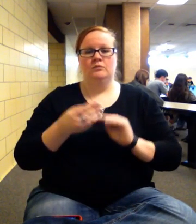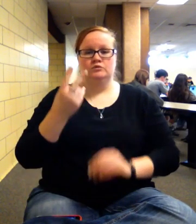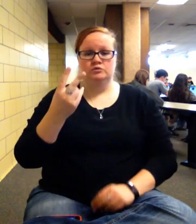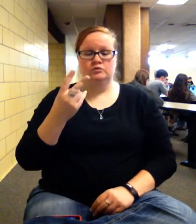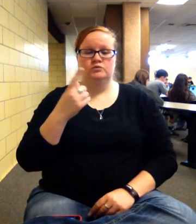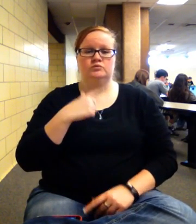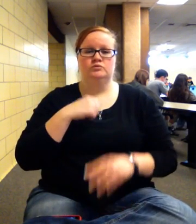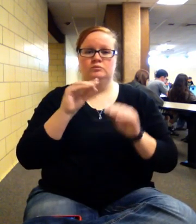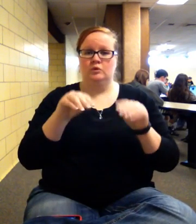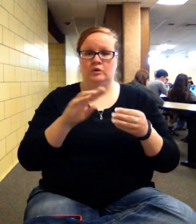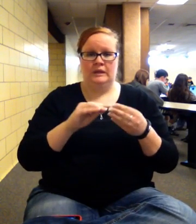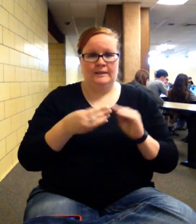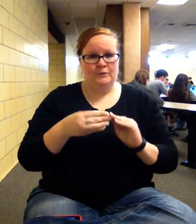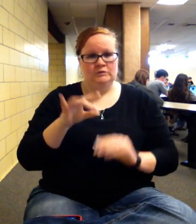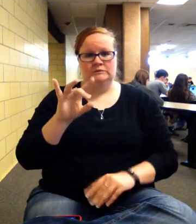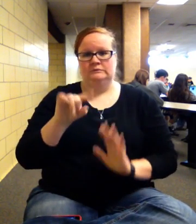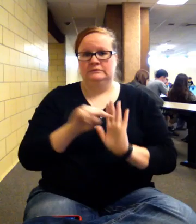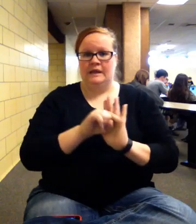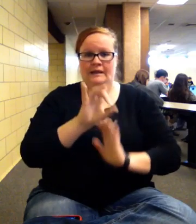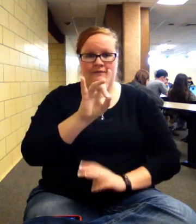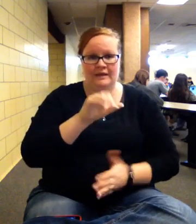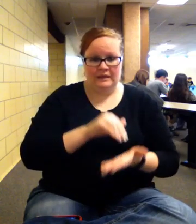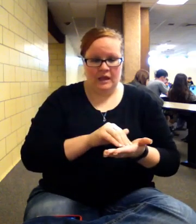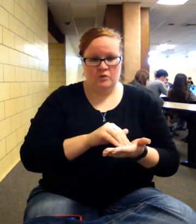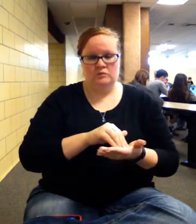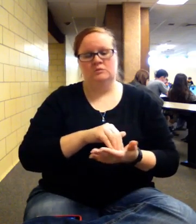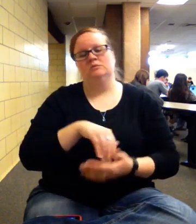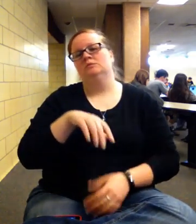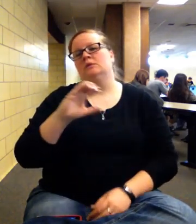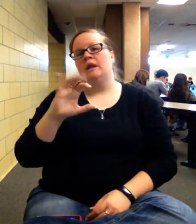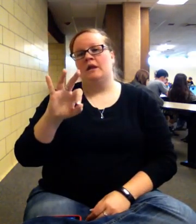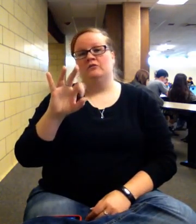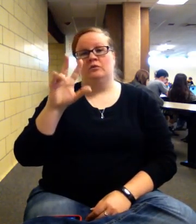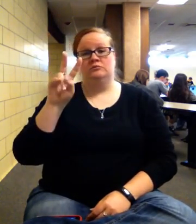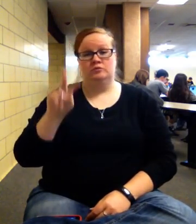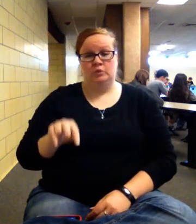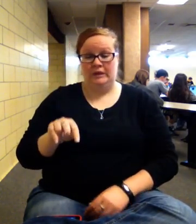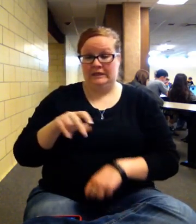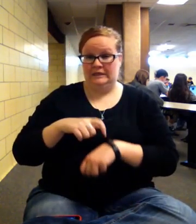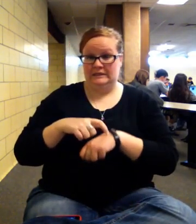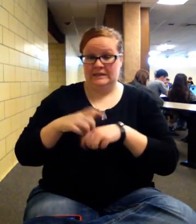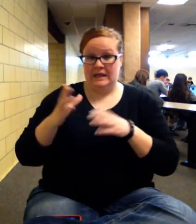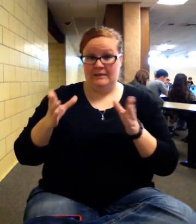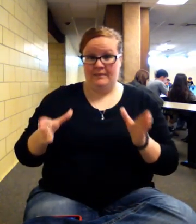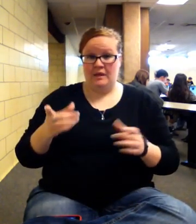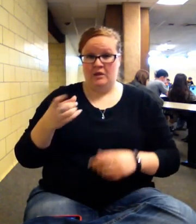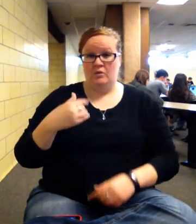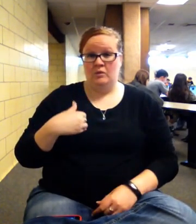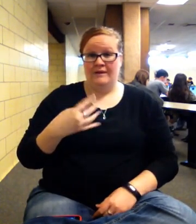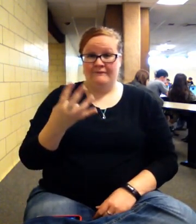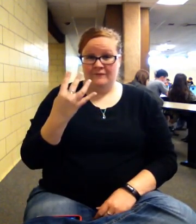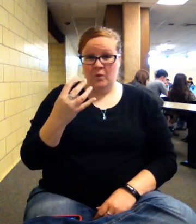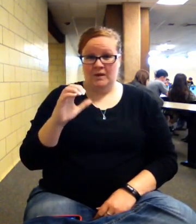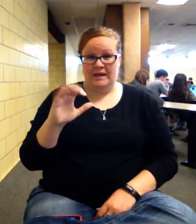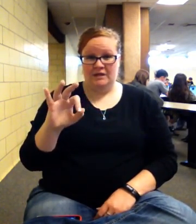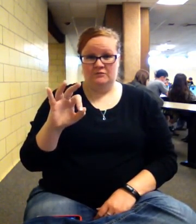,000. Then you've got the cash flows. Watching your timeline, you've only got four cash flows. So after you get those into your